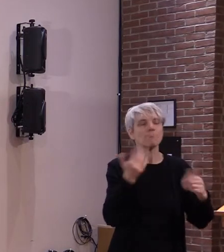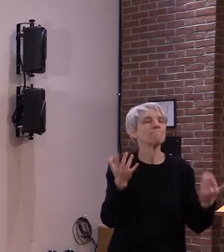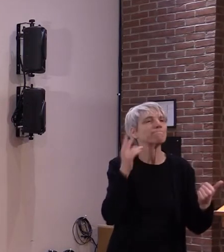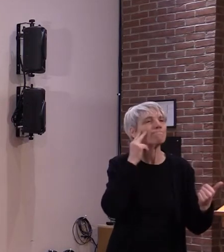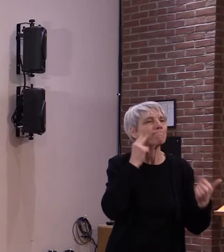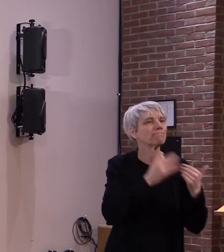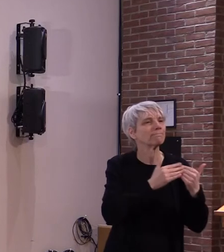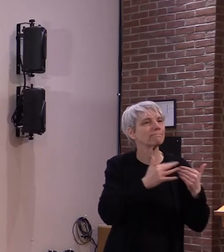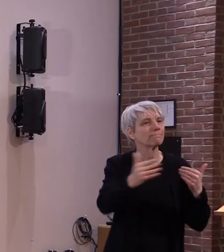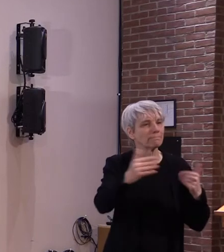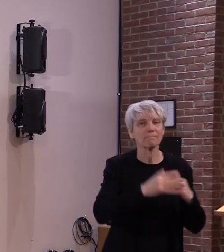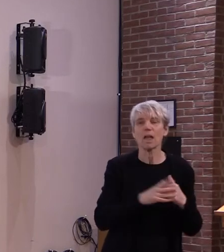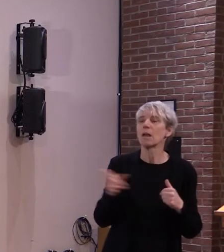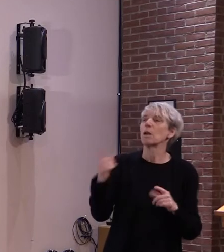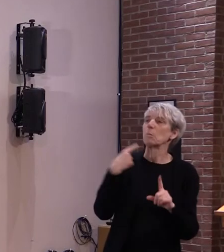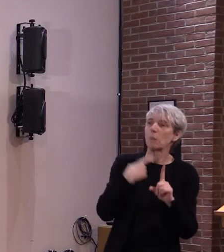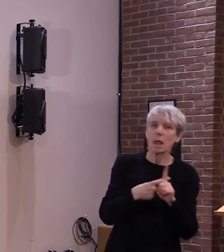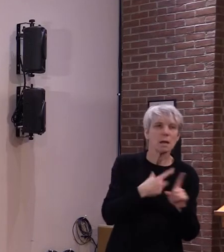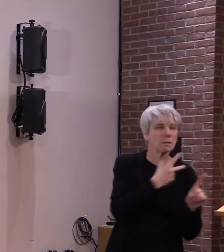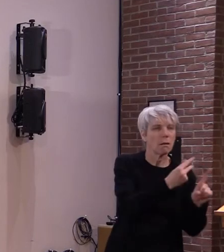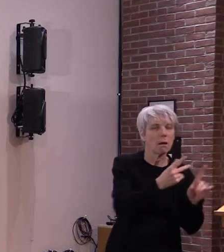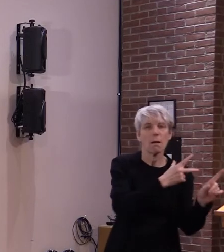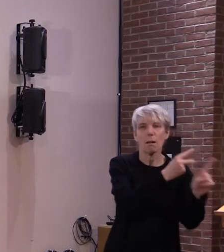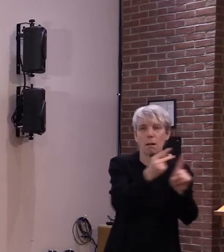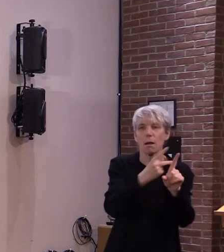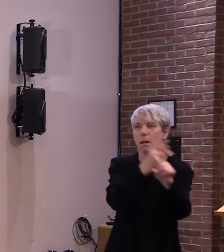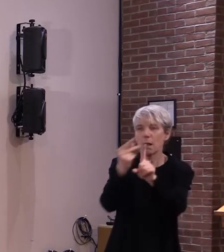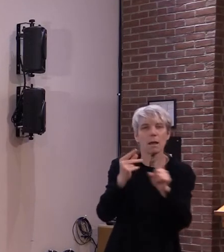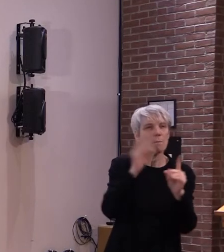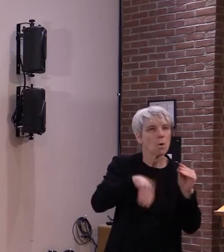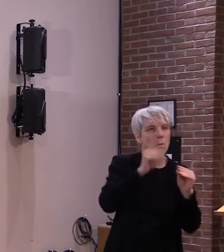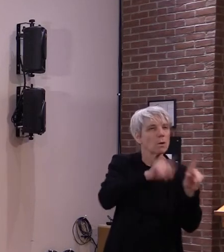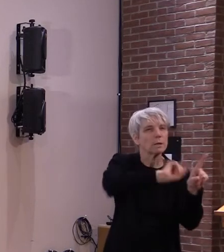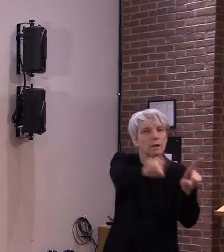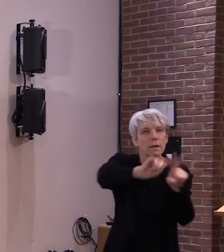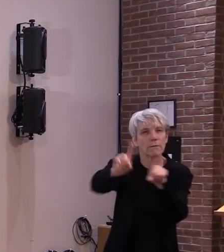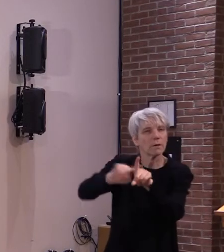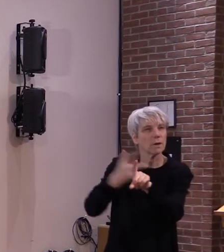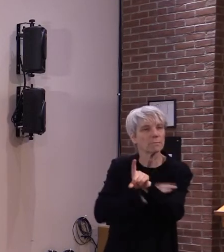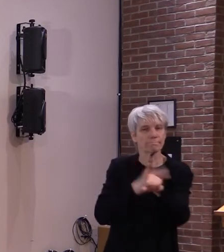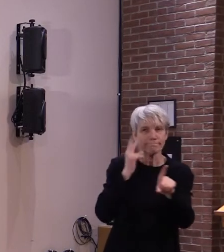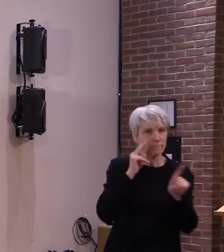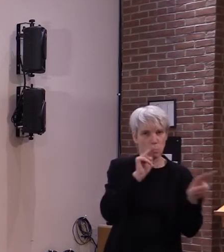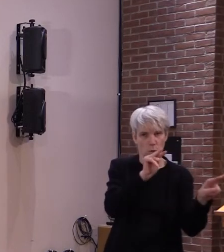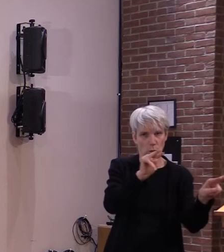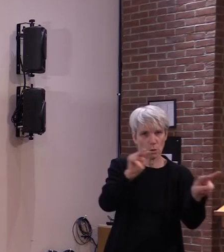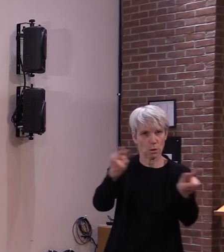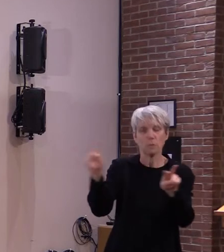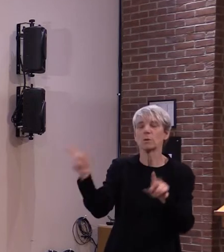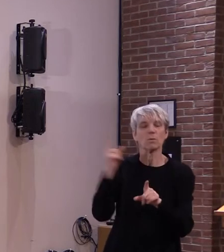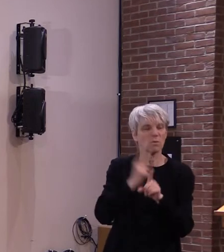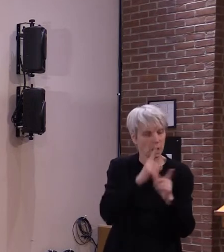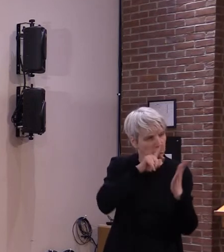there'll be more people to follow right and keep track of the data that we're going through that trial in some respects